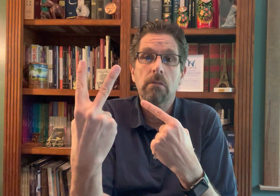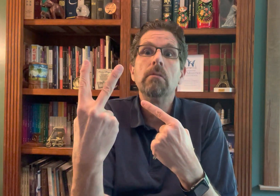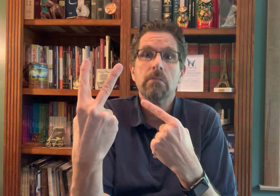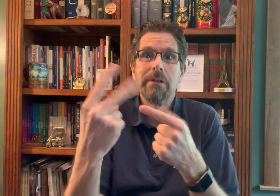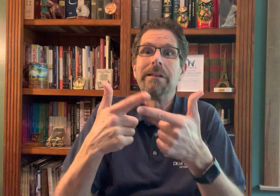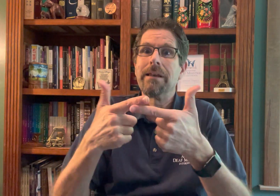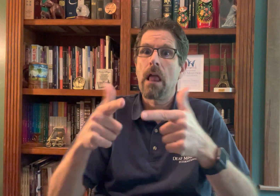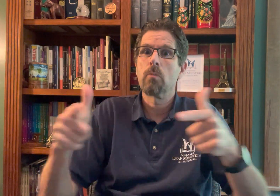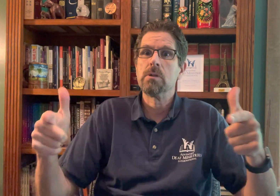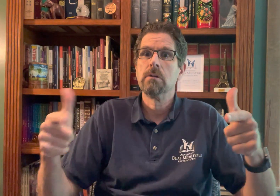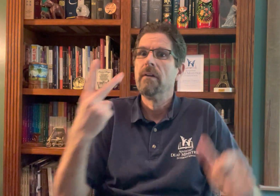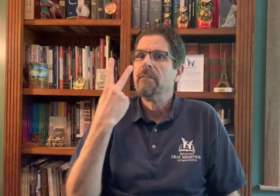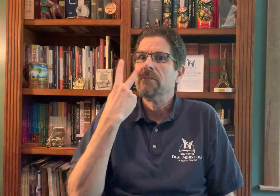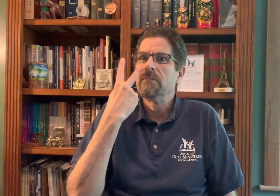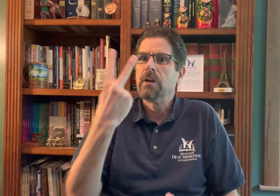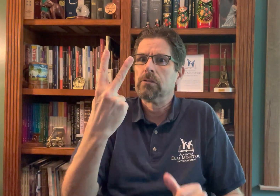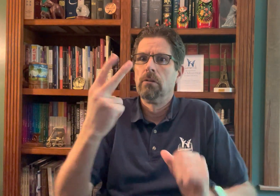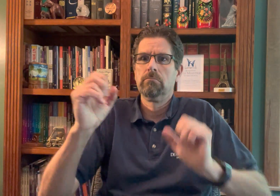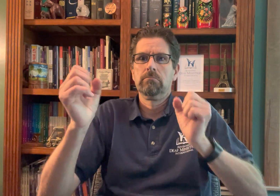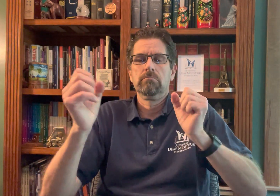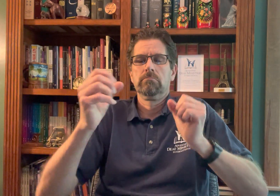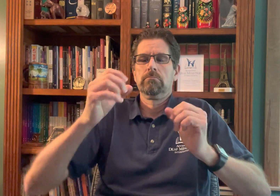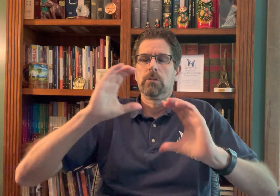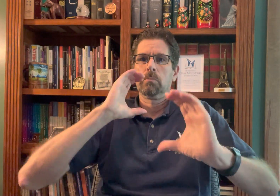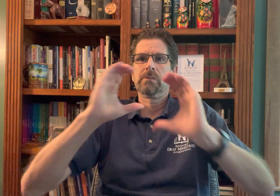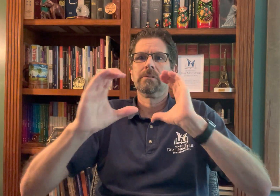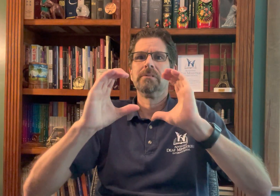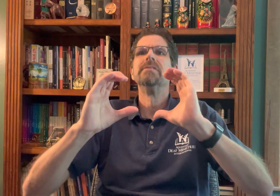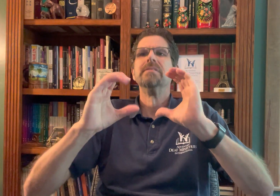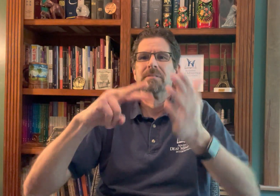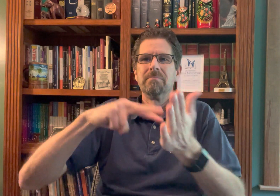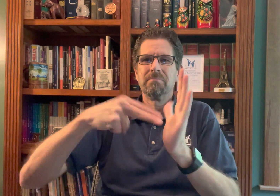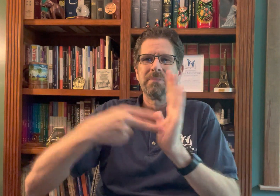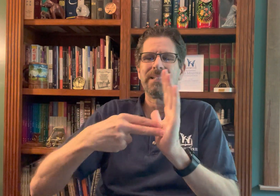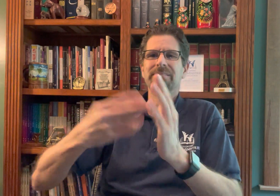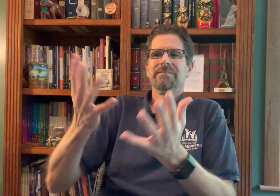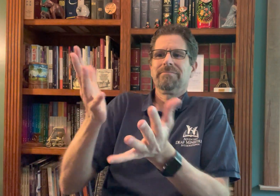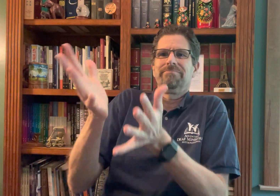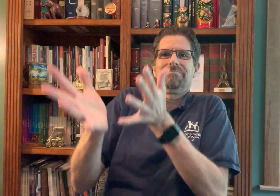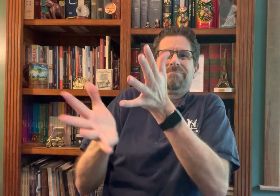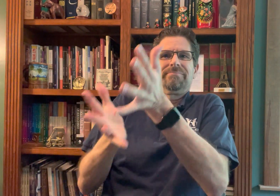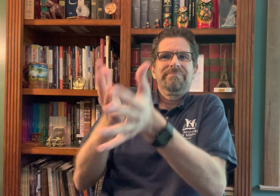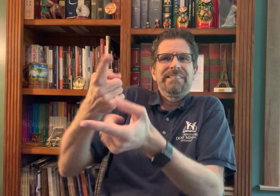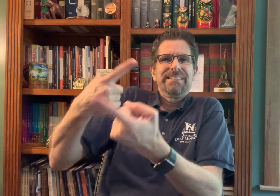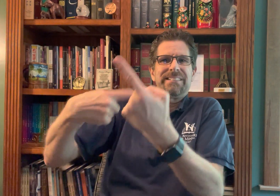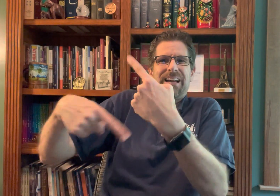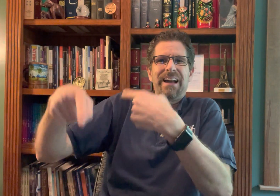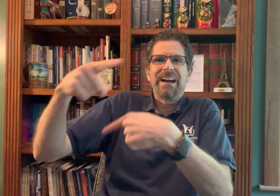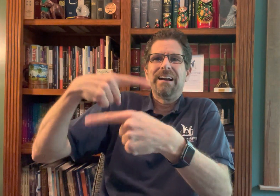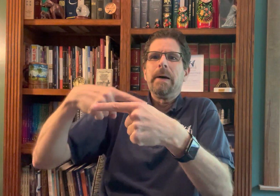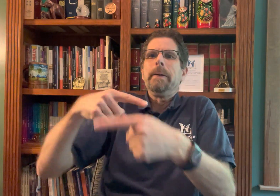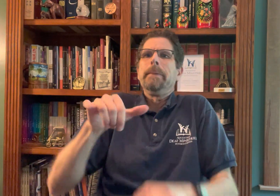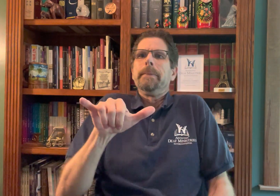Which is visual. Visual language. And the visual communication using sign